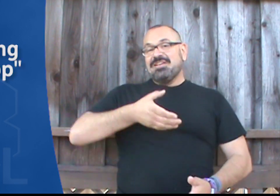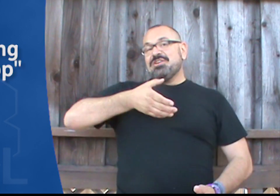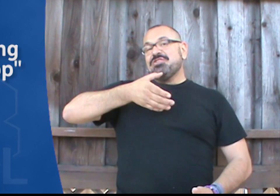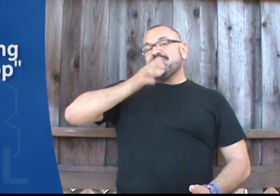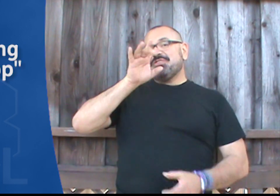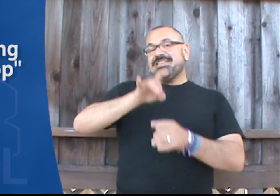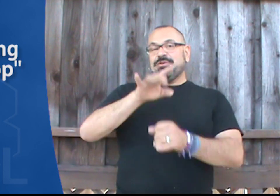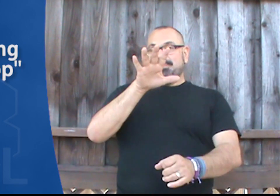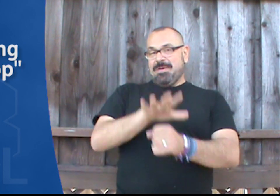Drinking soda pop.